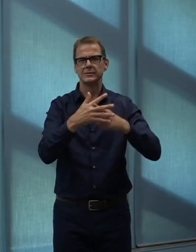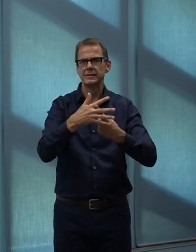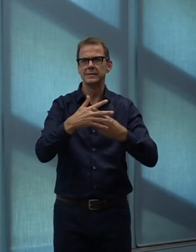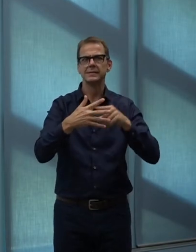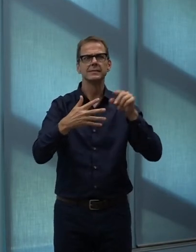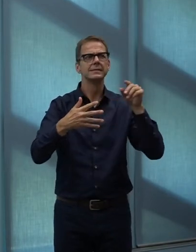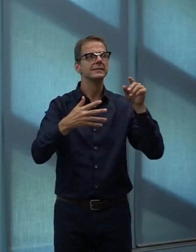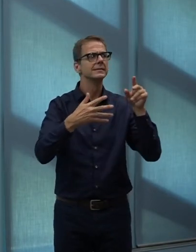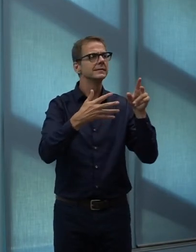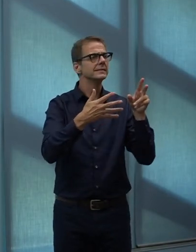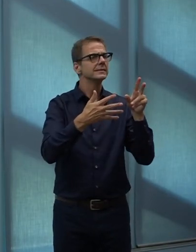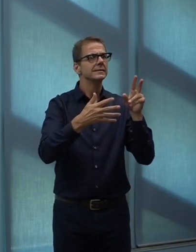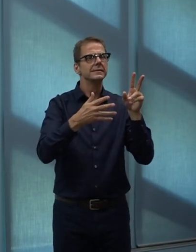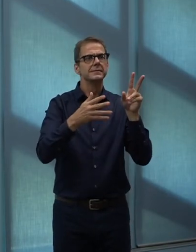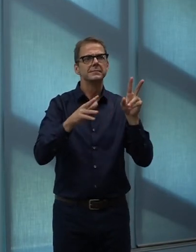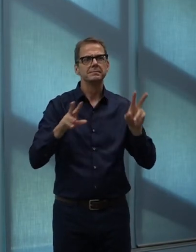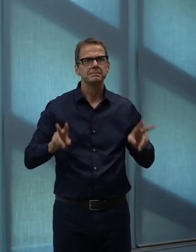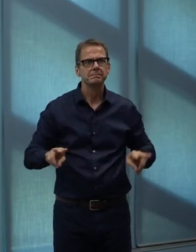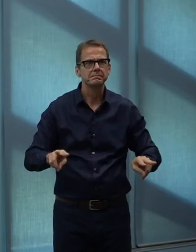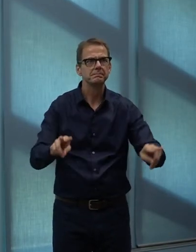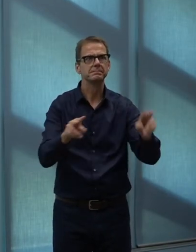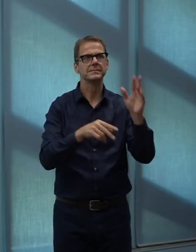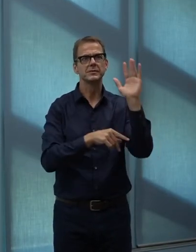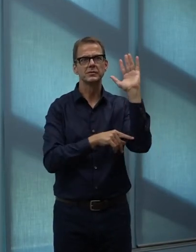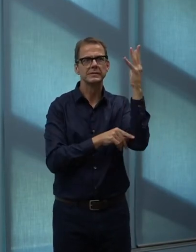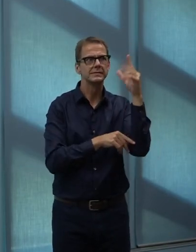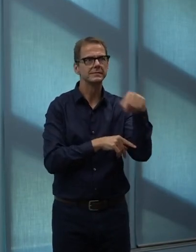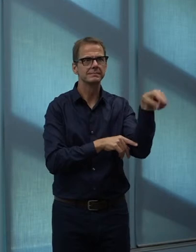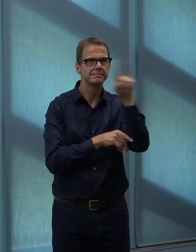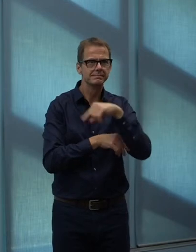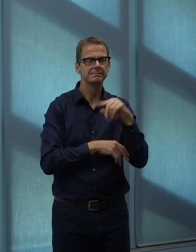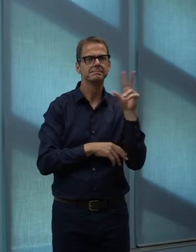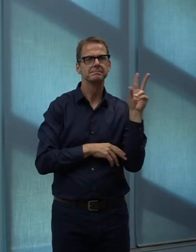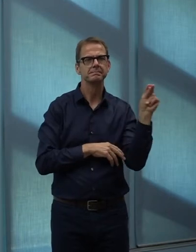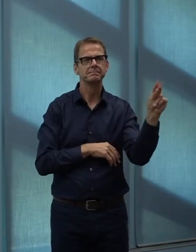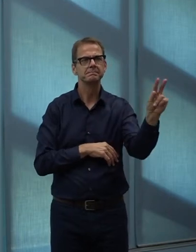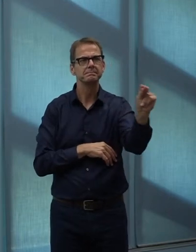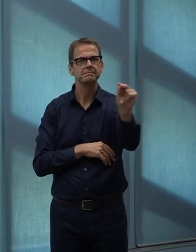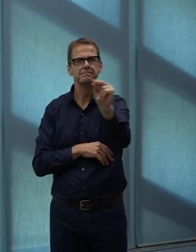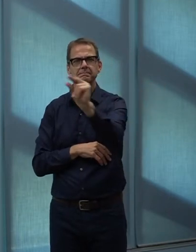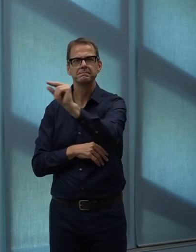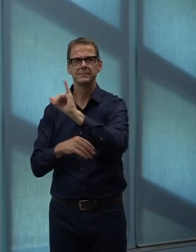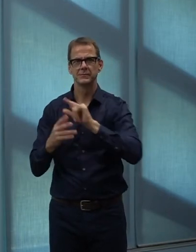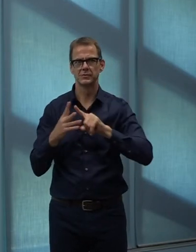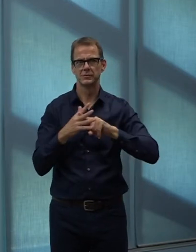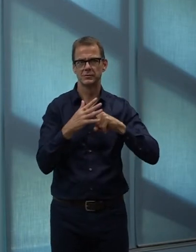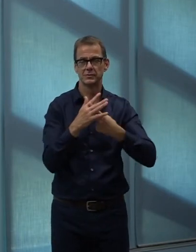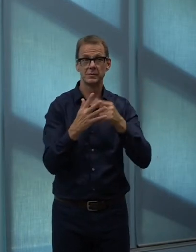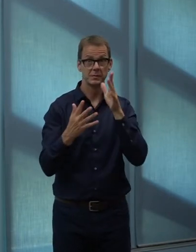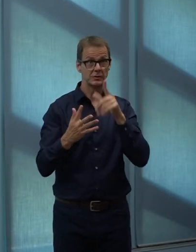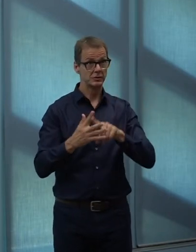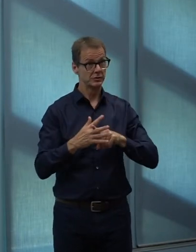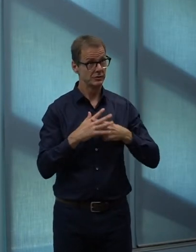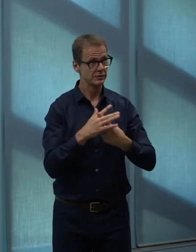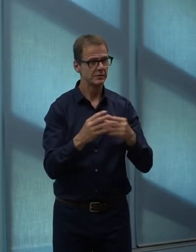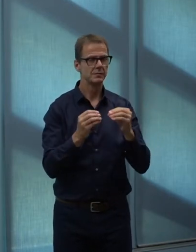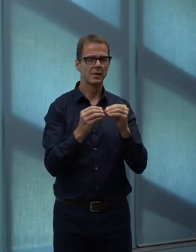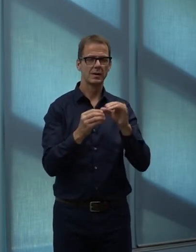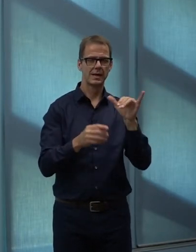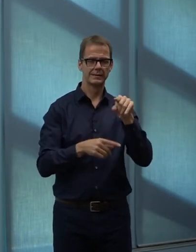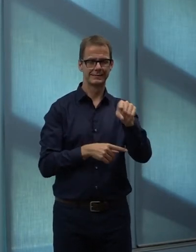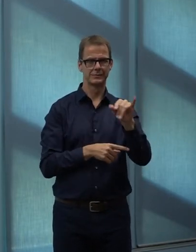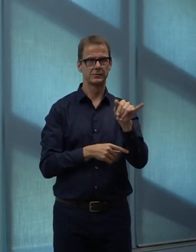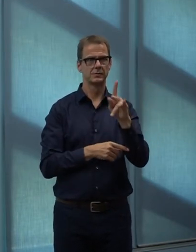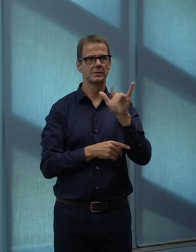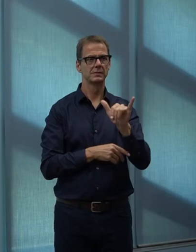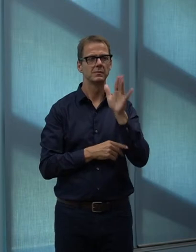July. I would like to note that this is still a reduction in the maintenance or service level as compared to previous years. We